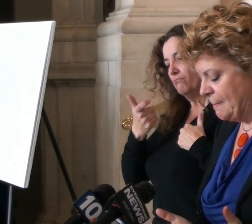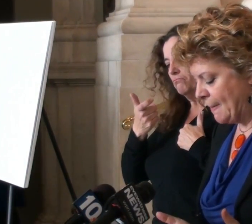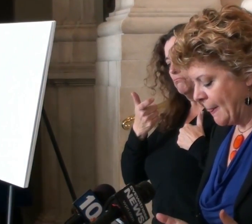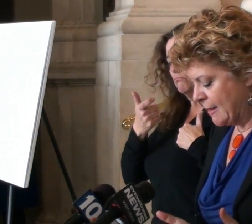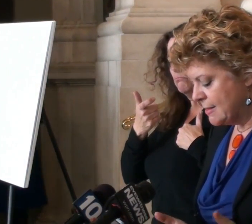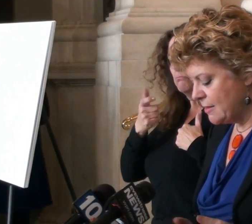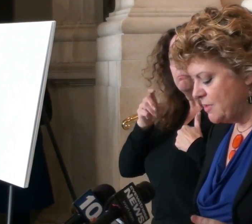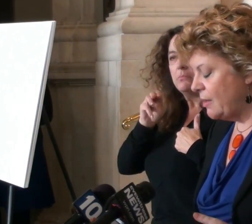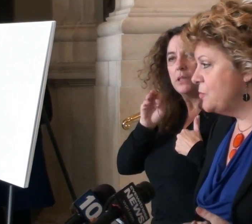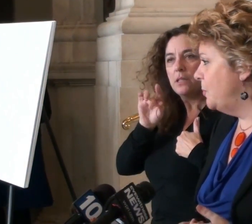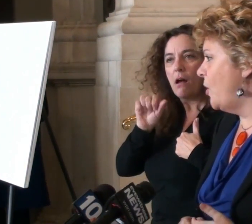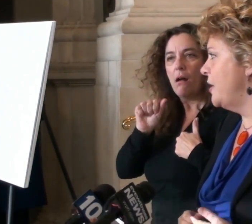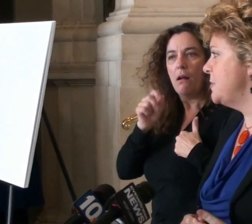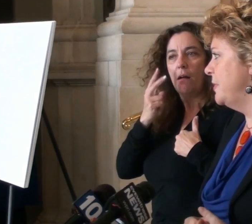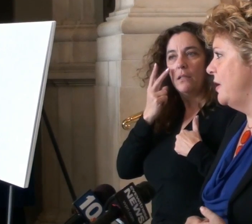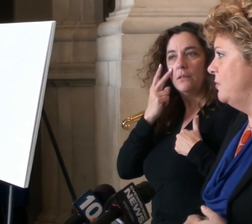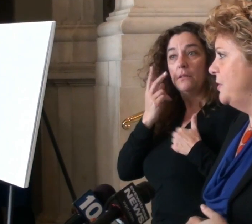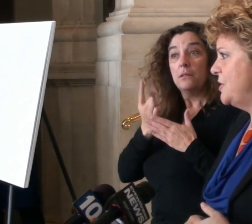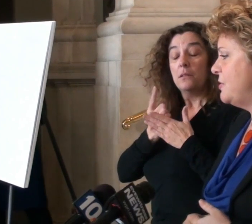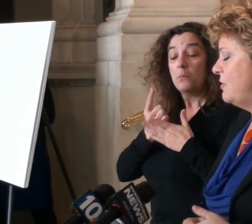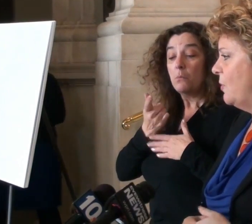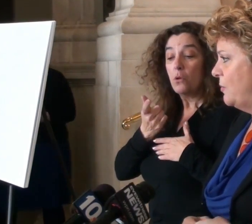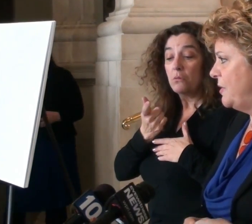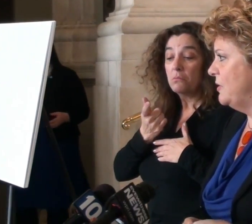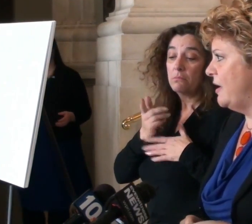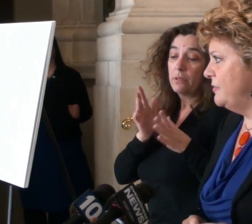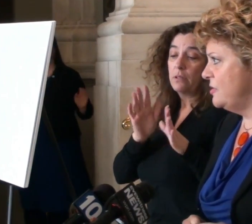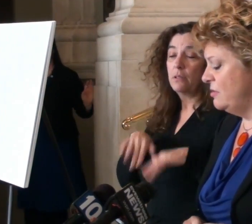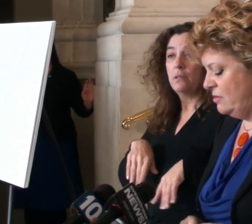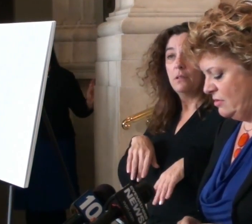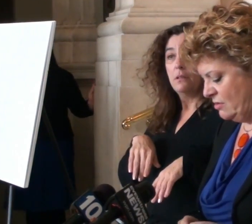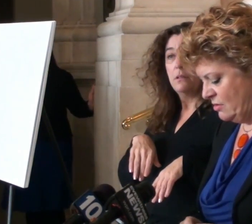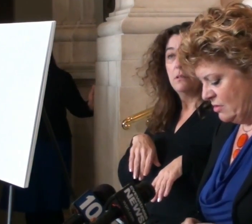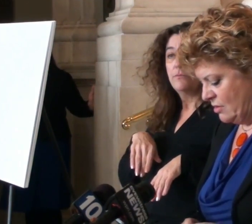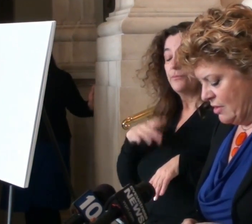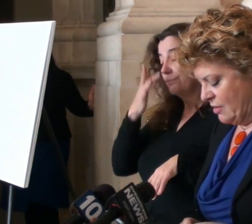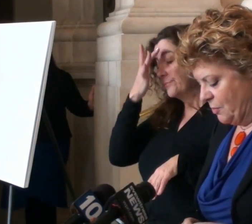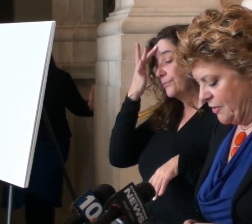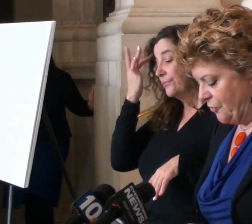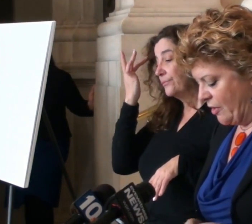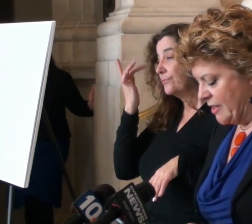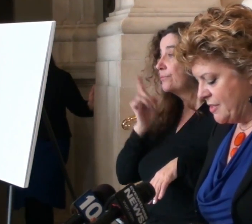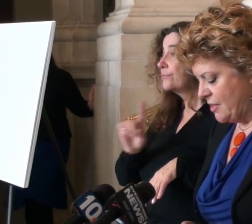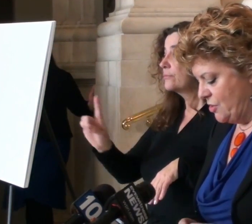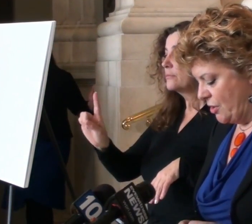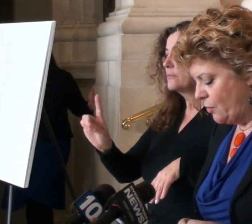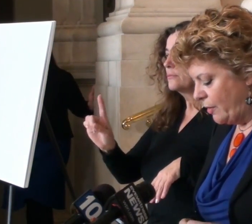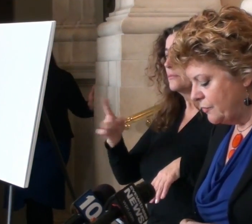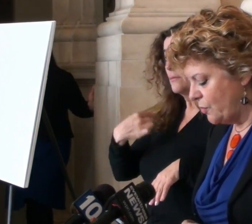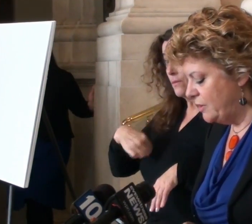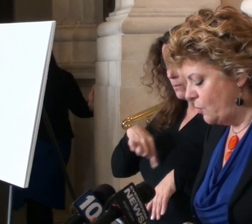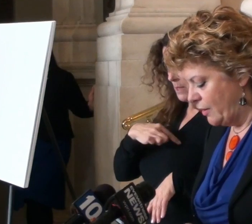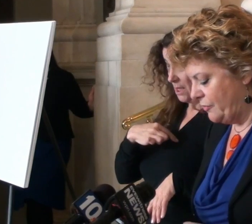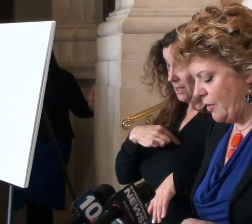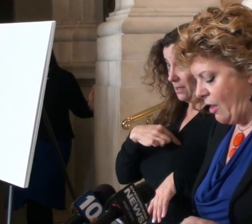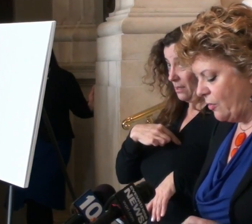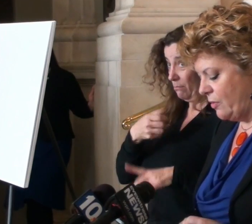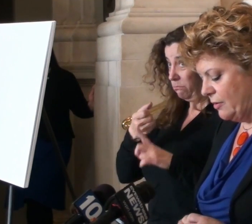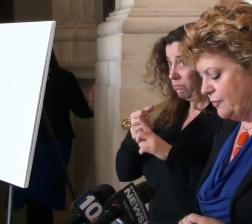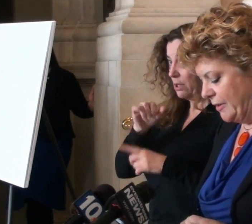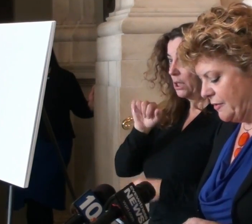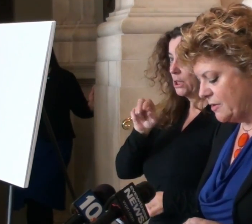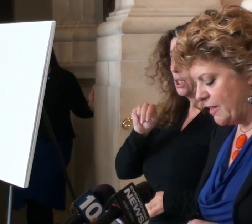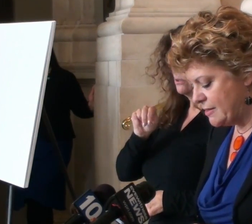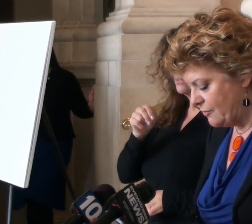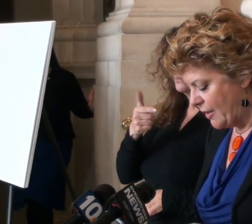daily. Sometimes we pause, but then we do support all of our lives. But for us, in January of 2012, the